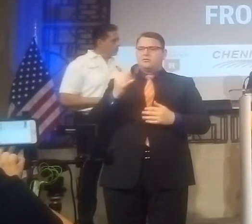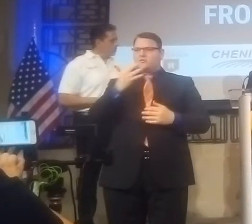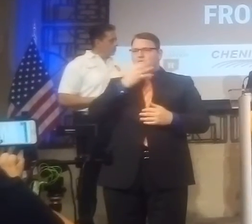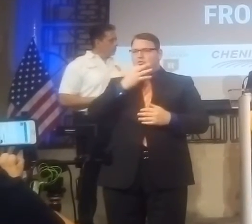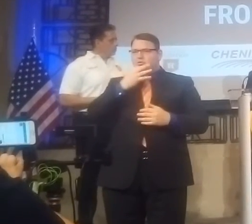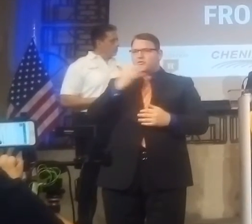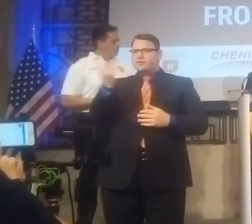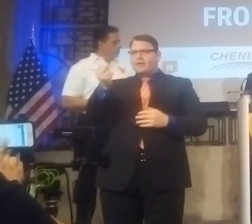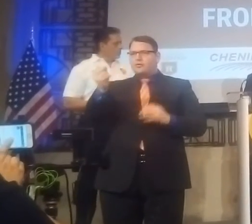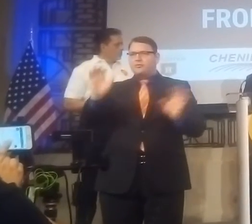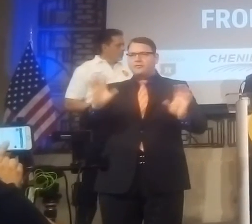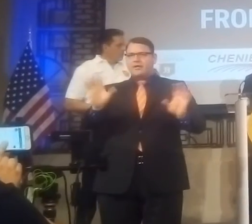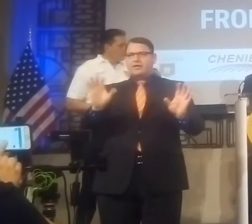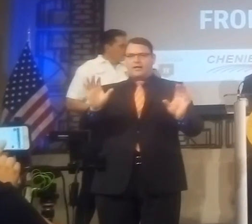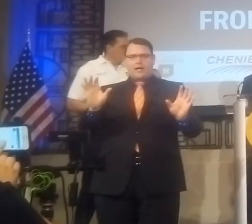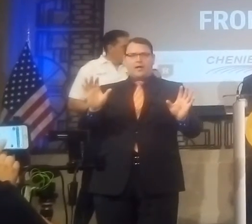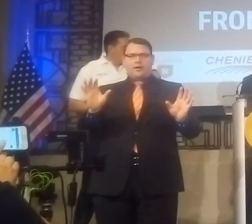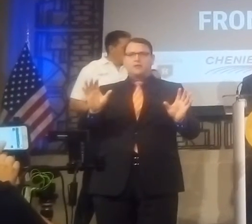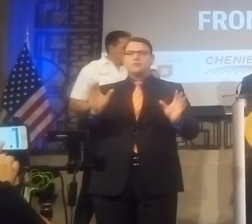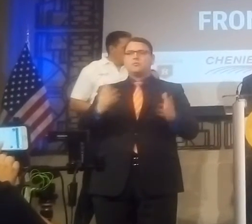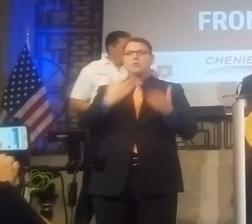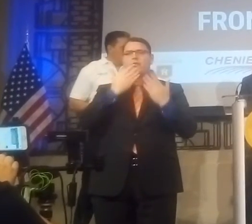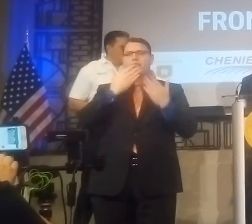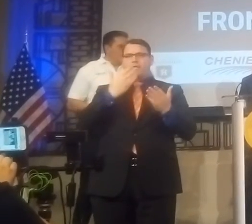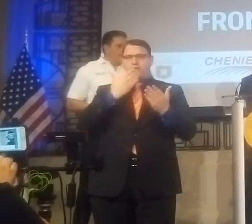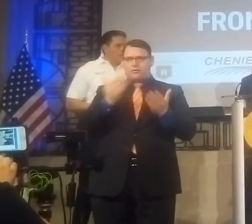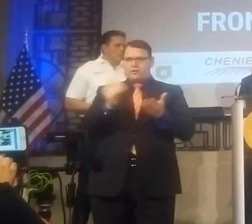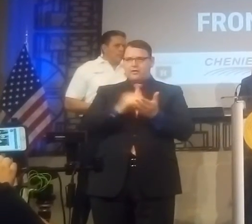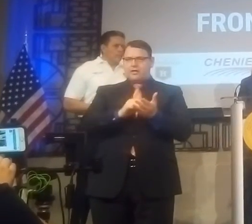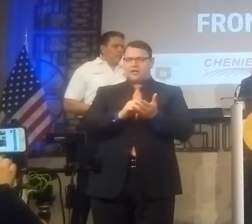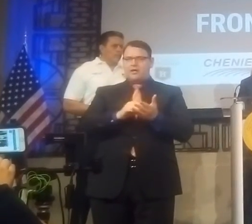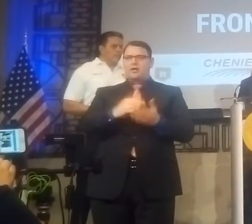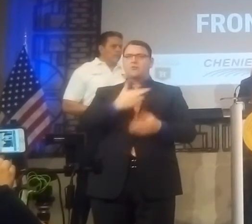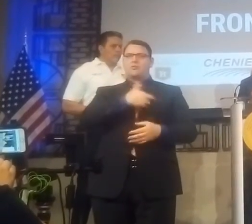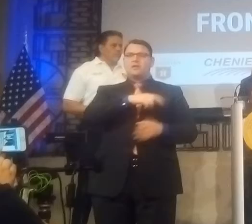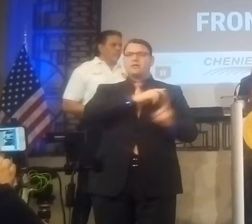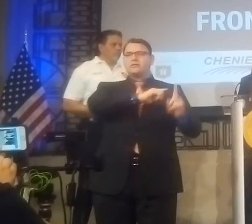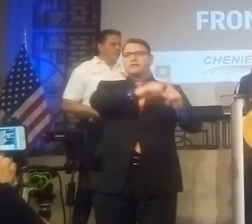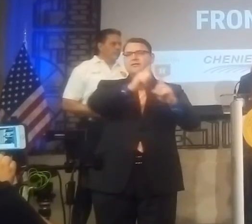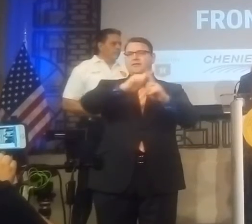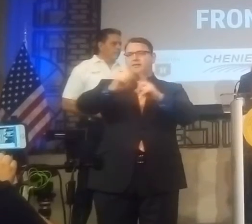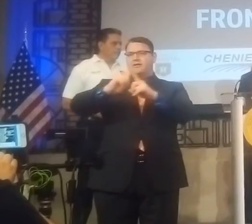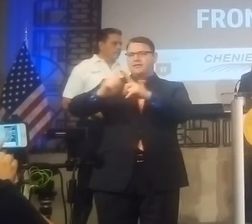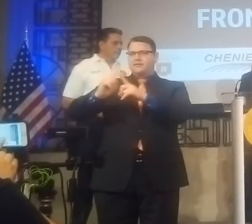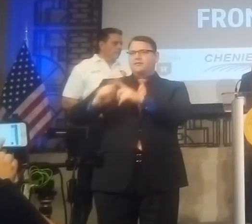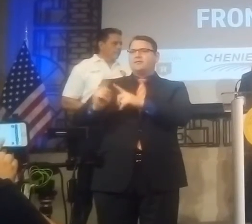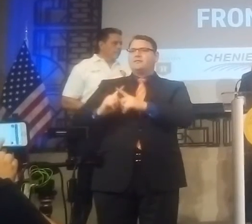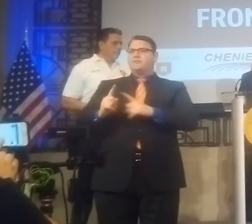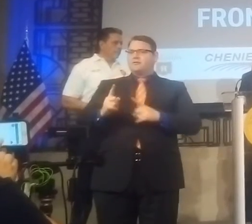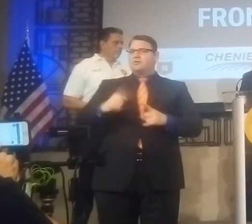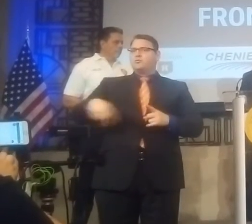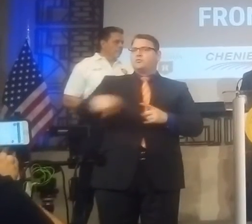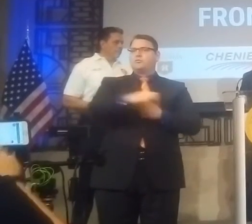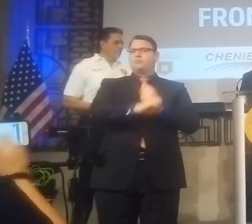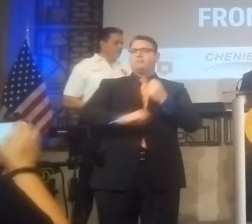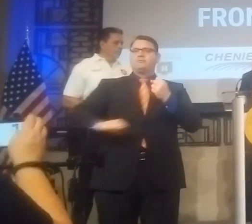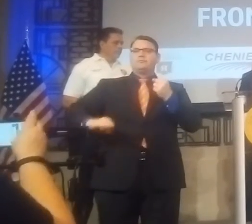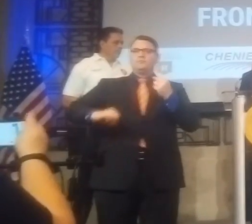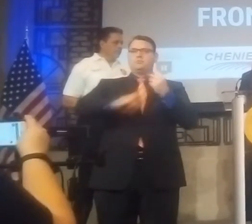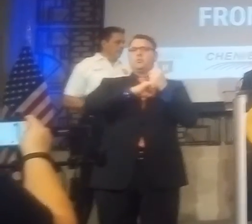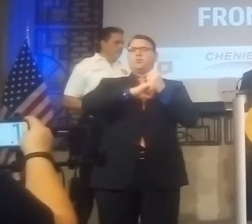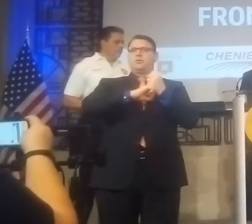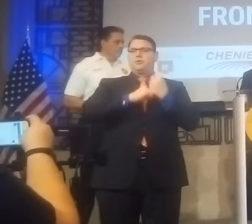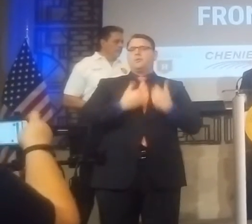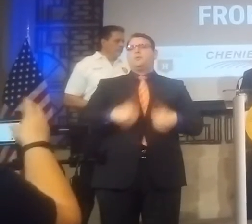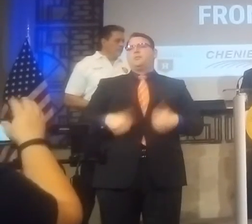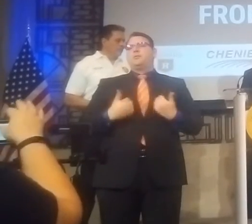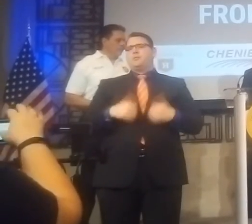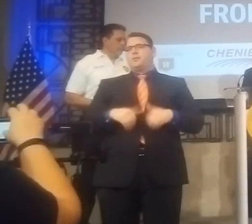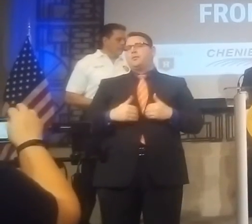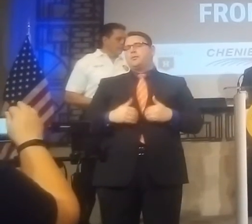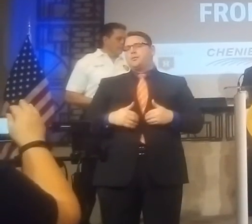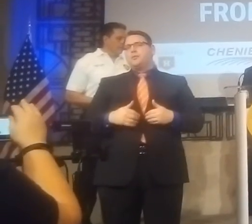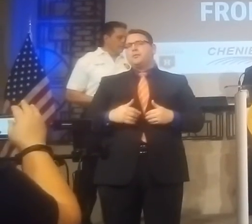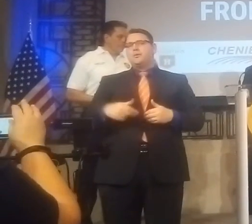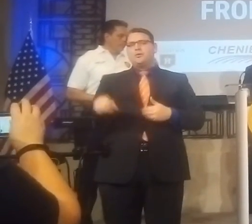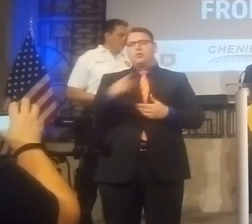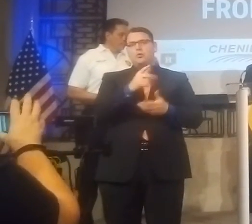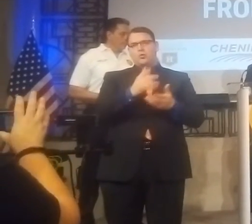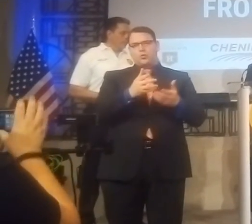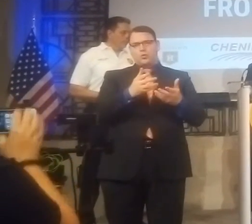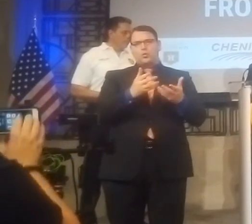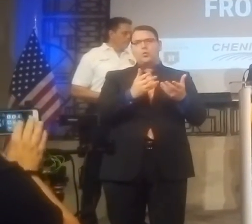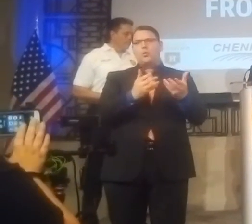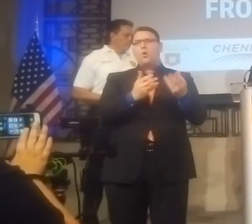again let me thank the faith-based community for just being very supportive and working with us in